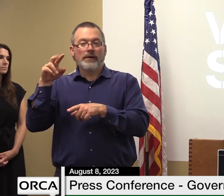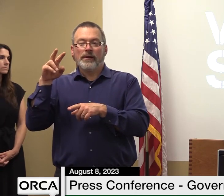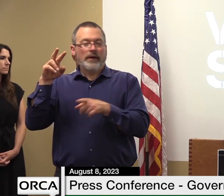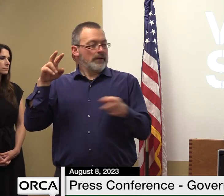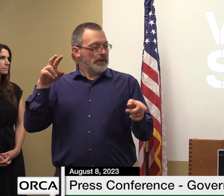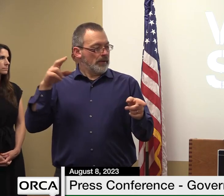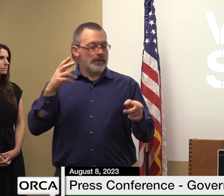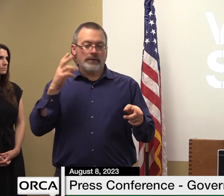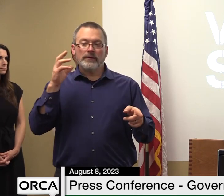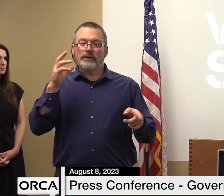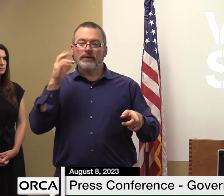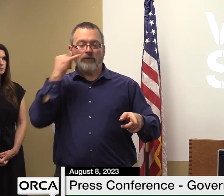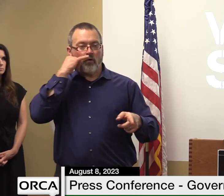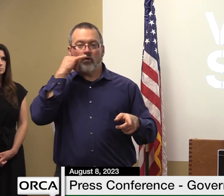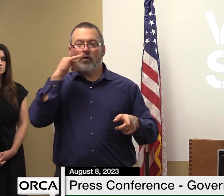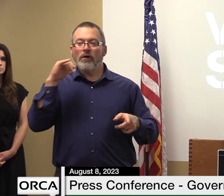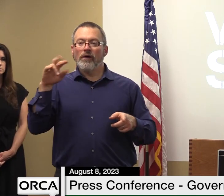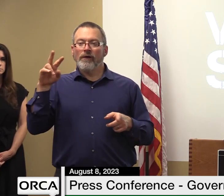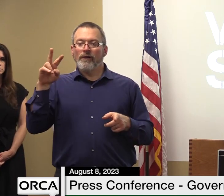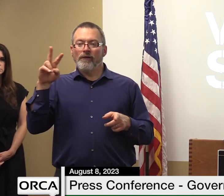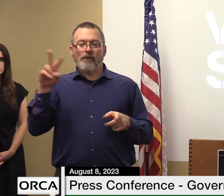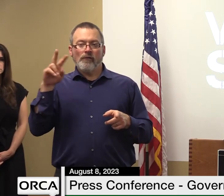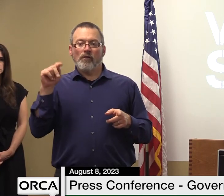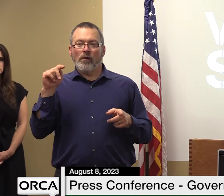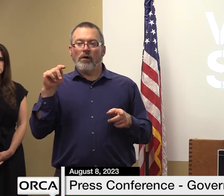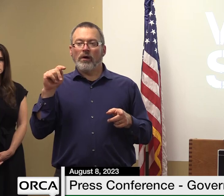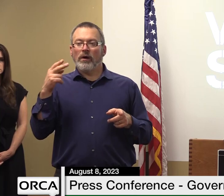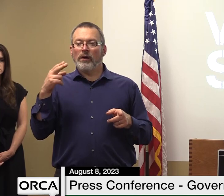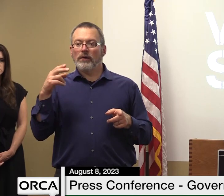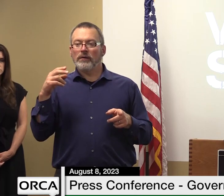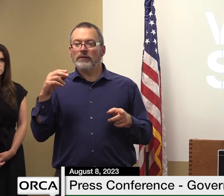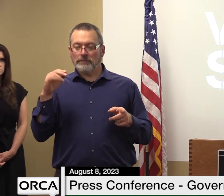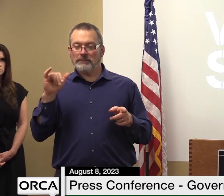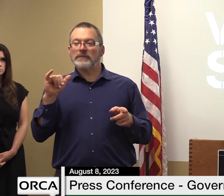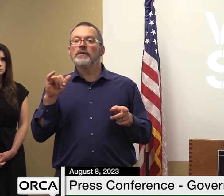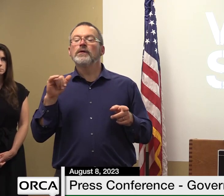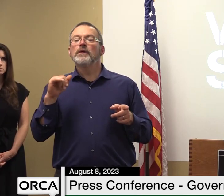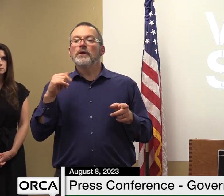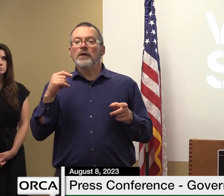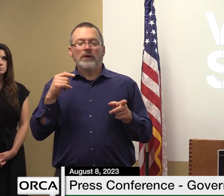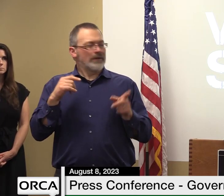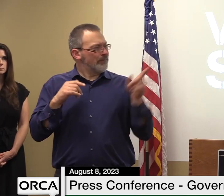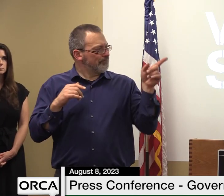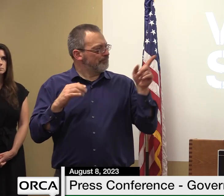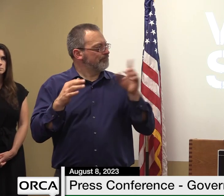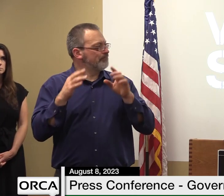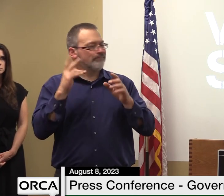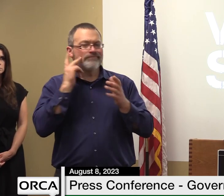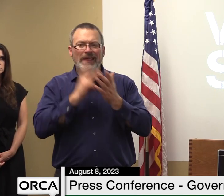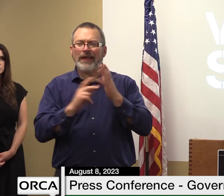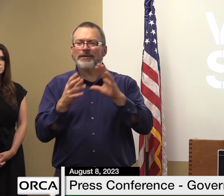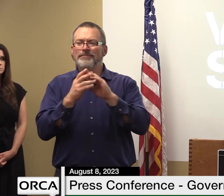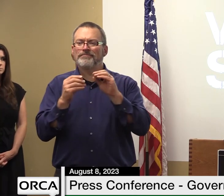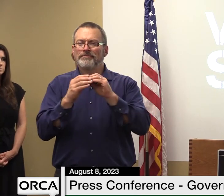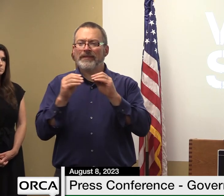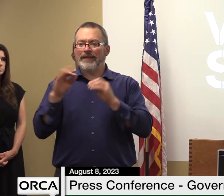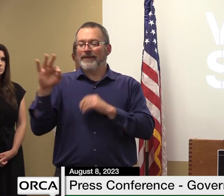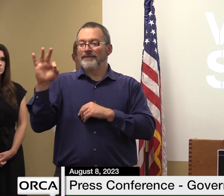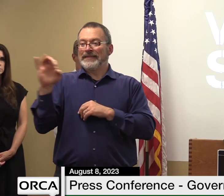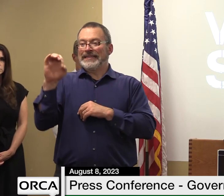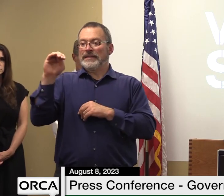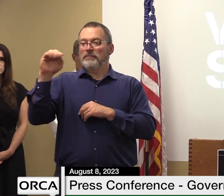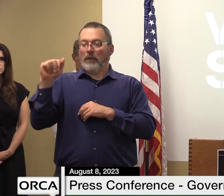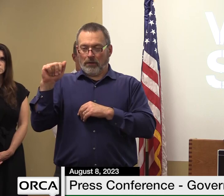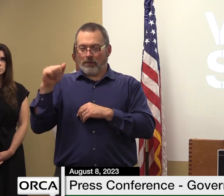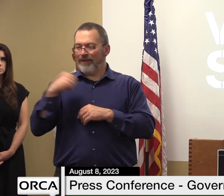hi um yeah so i saw an email from fema the other day made me think of this they were hiring uh several physicians to